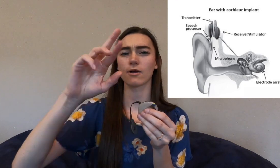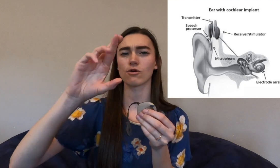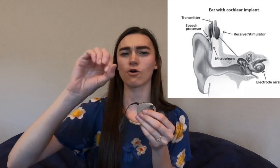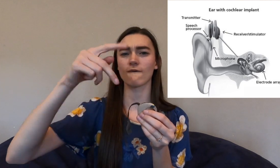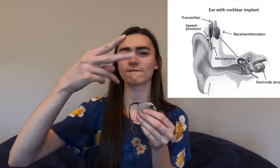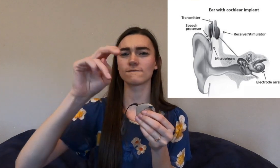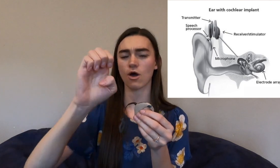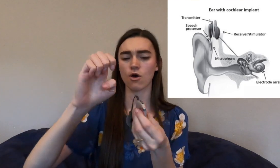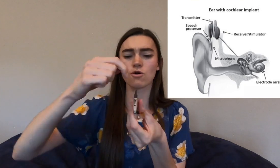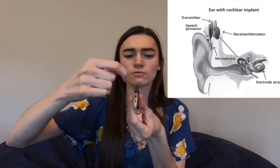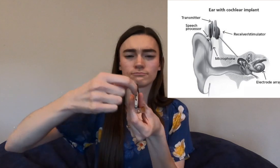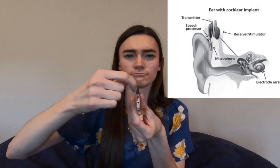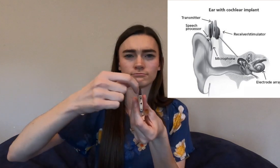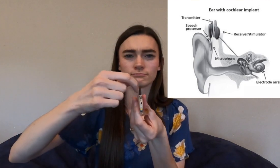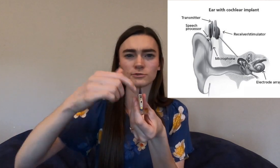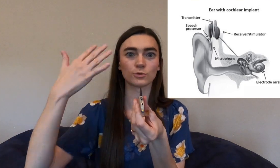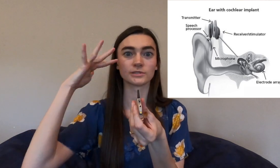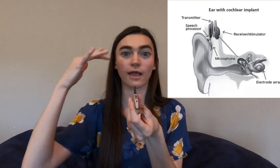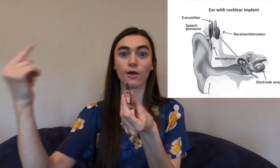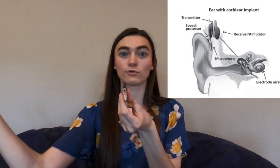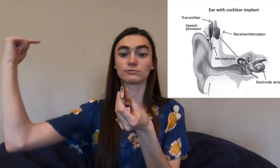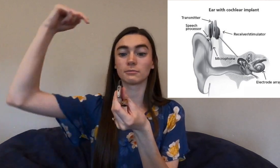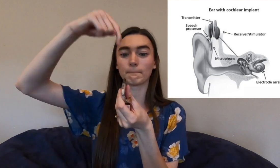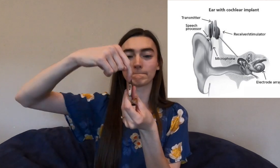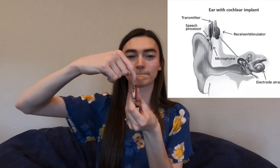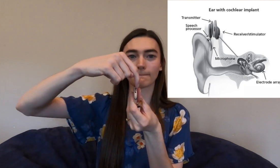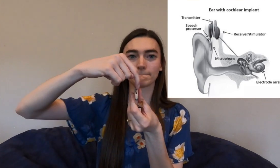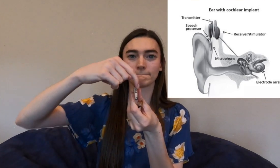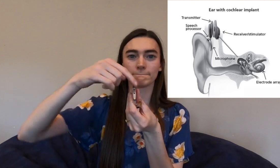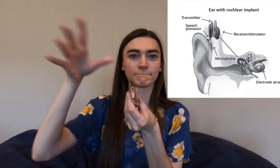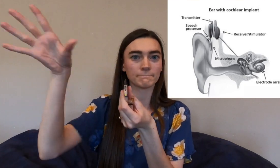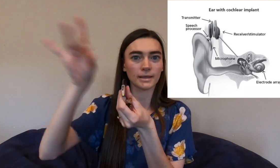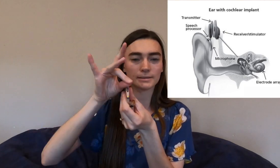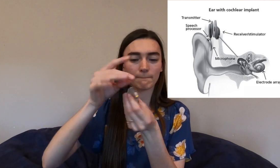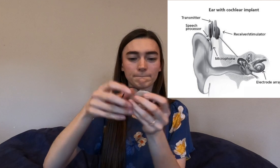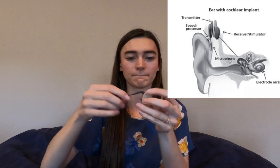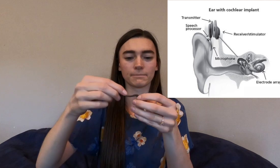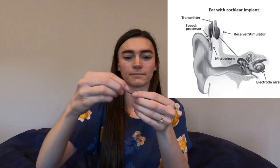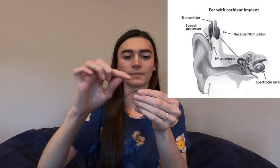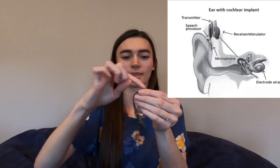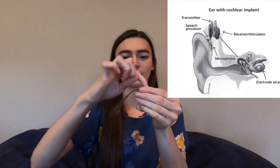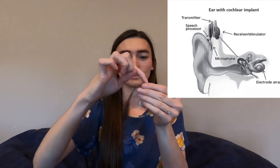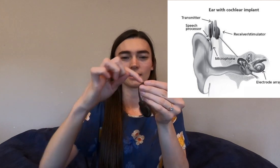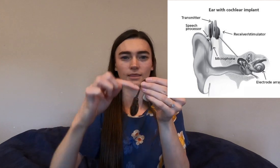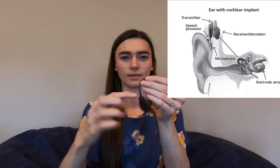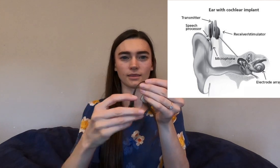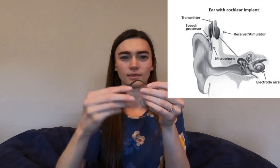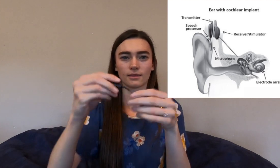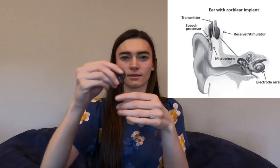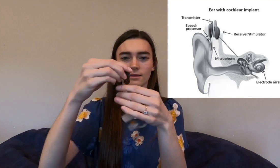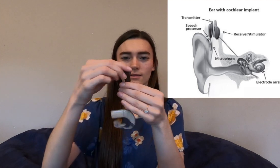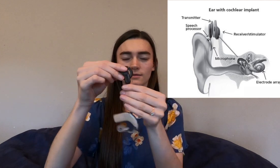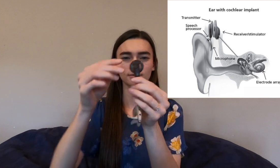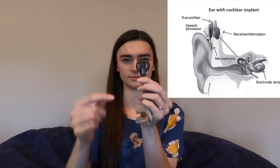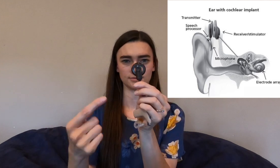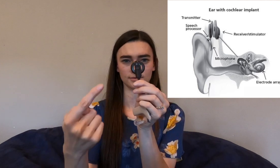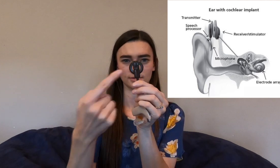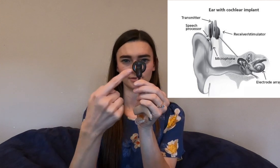a microphone right here. sound is picked up through the microphone and travels along